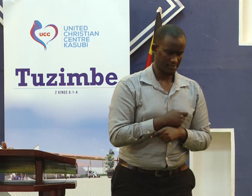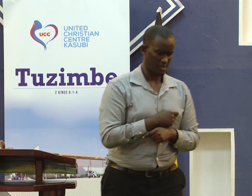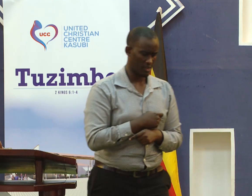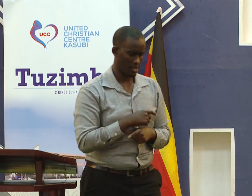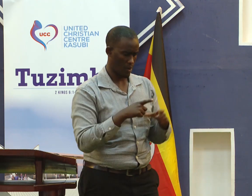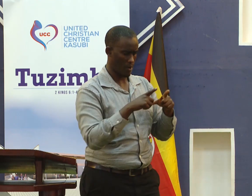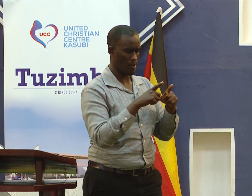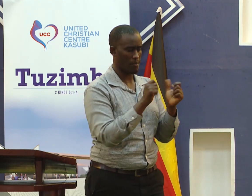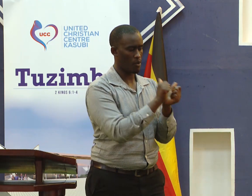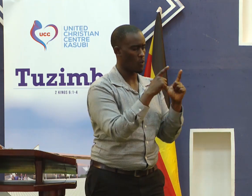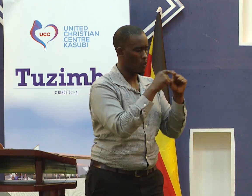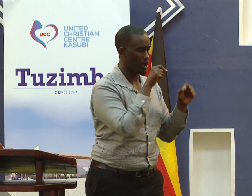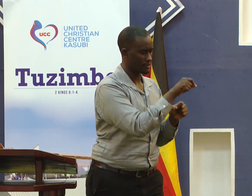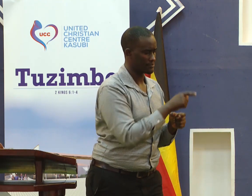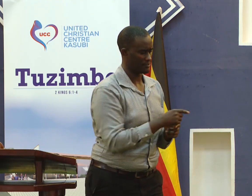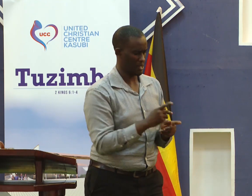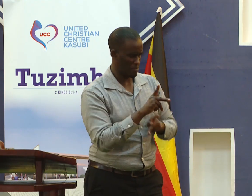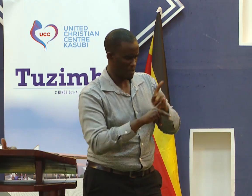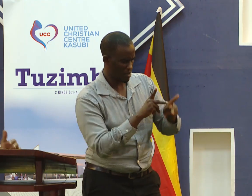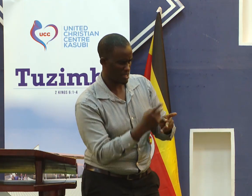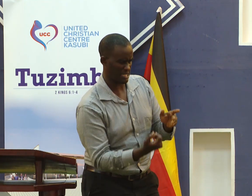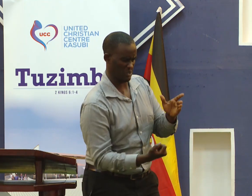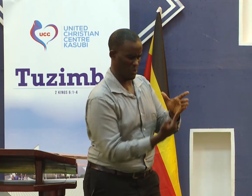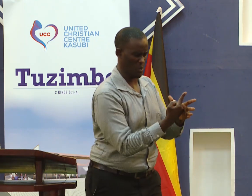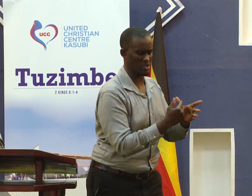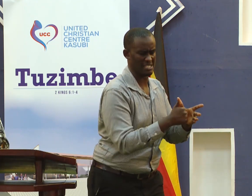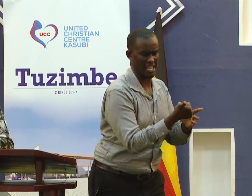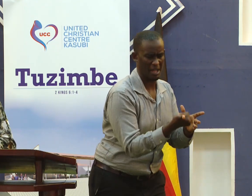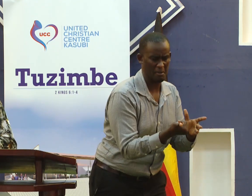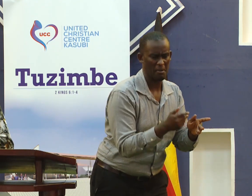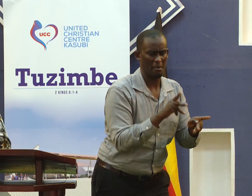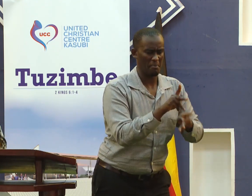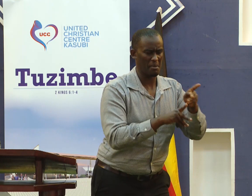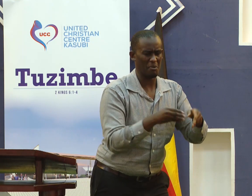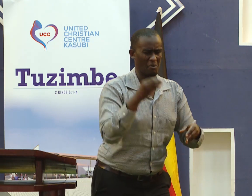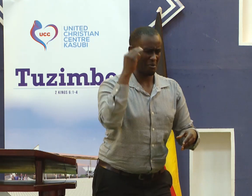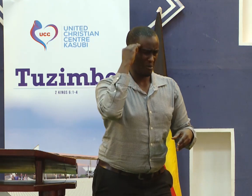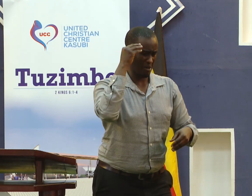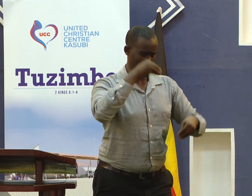Those people who cause others to have corrupt wisdom.